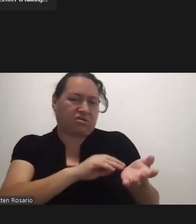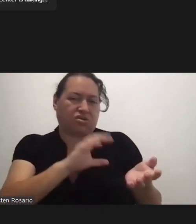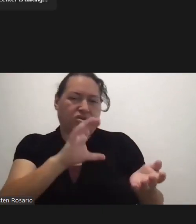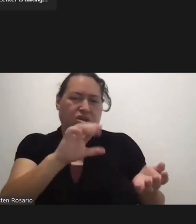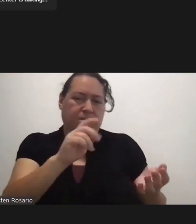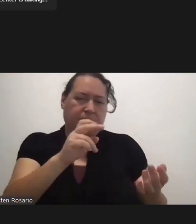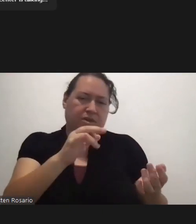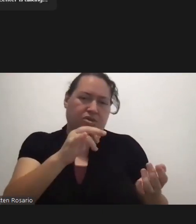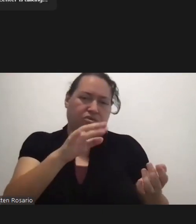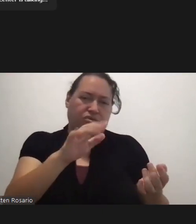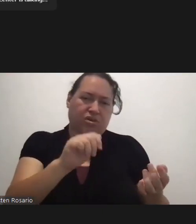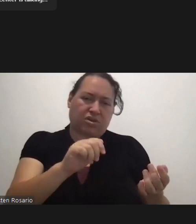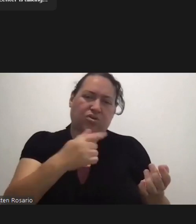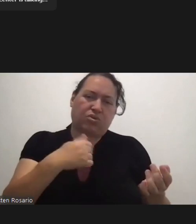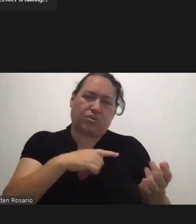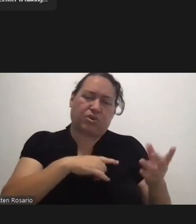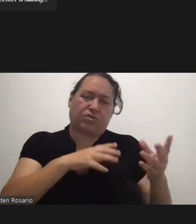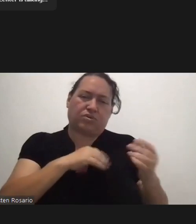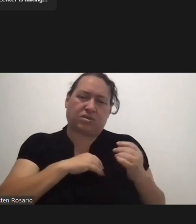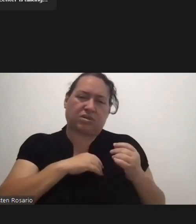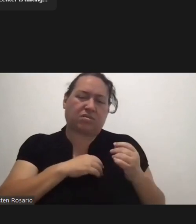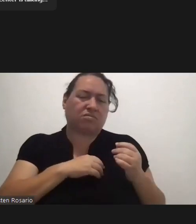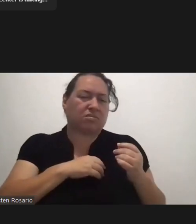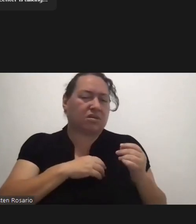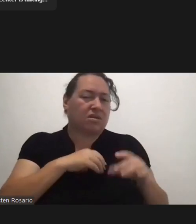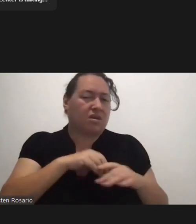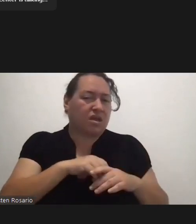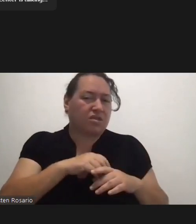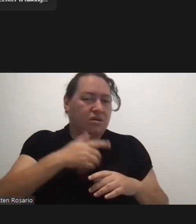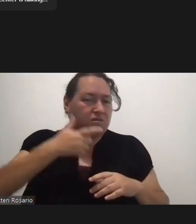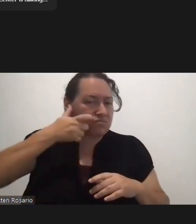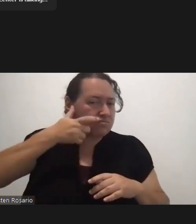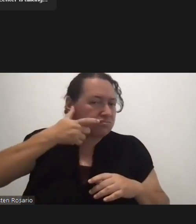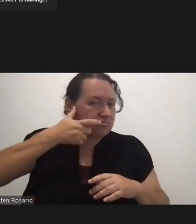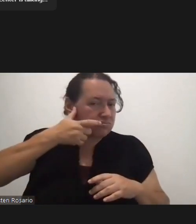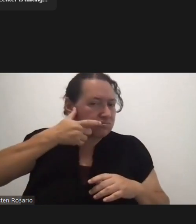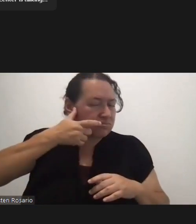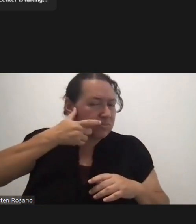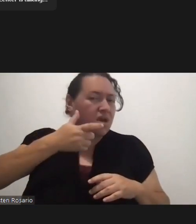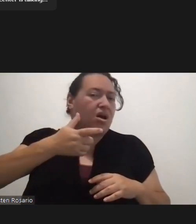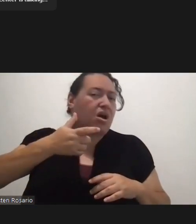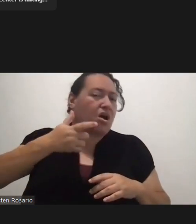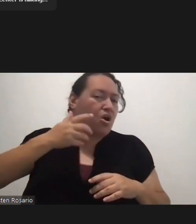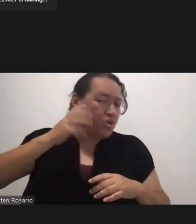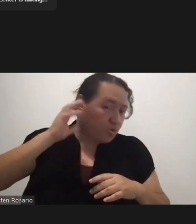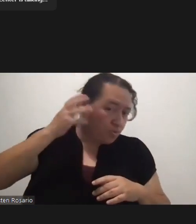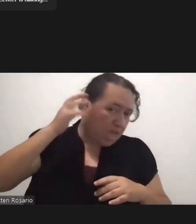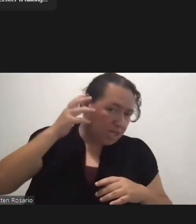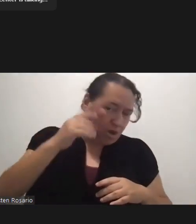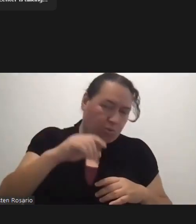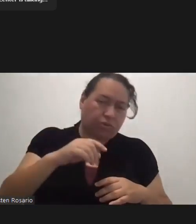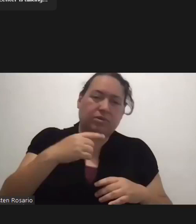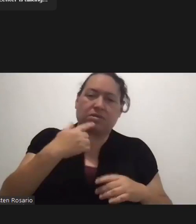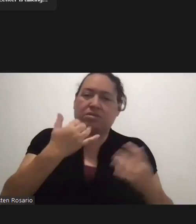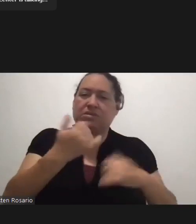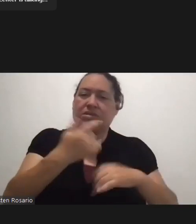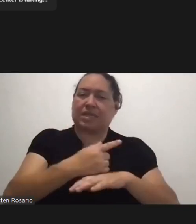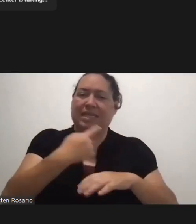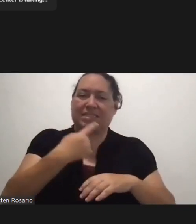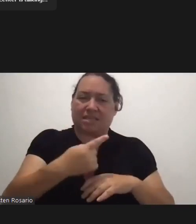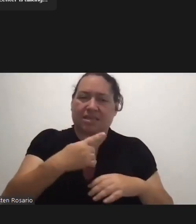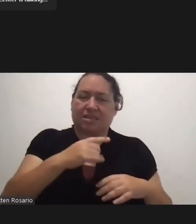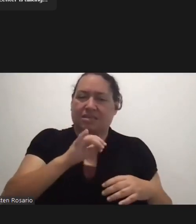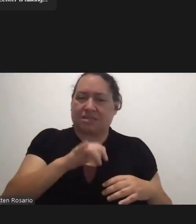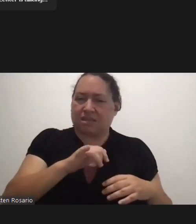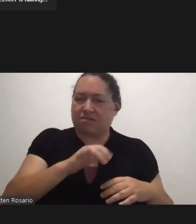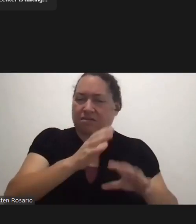Received A Question In The Radio Today The Caller Was Saying That Getting A Verification Document